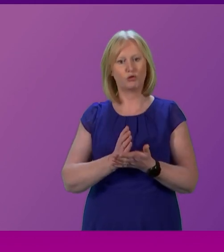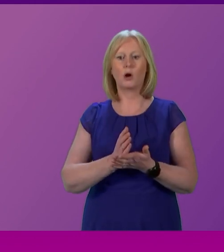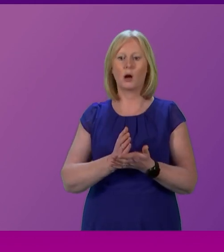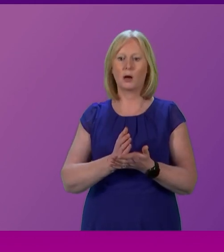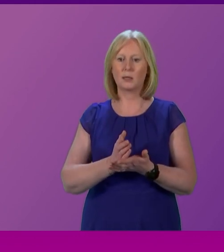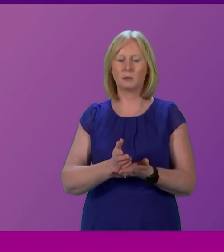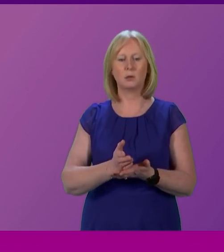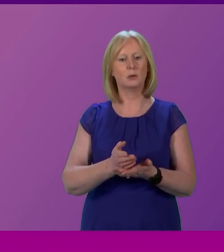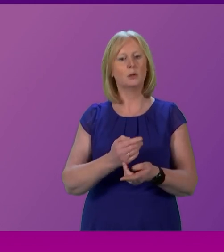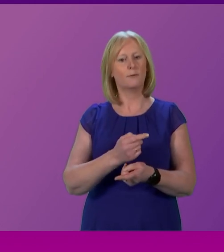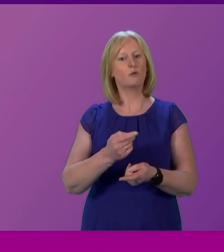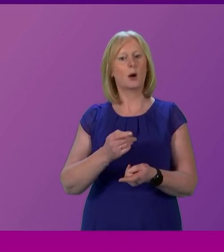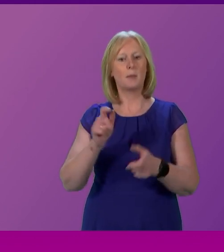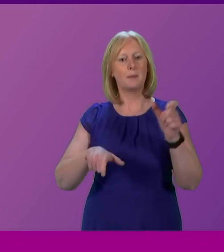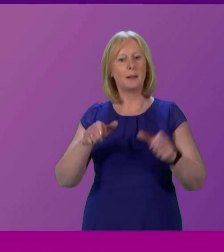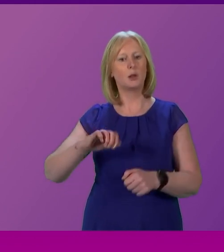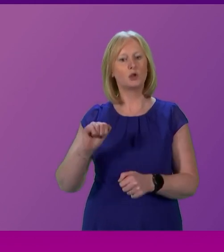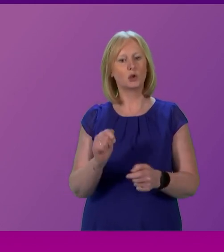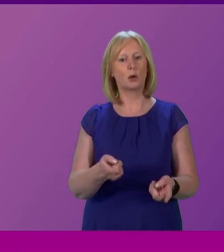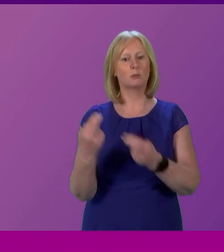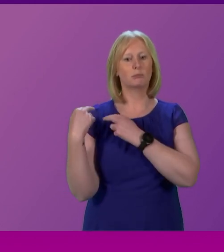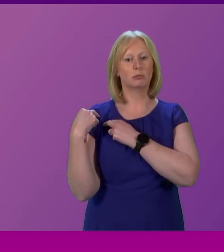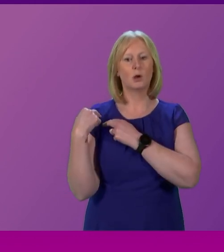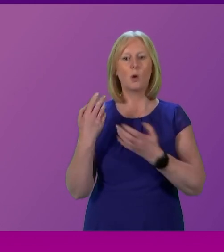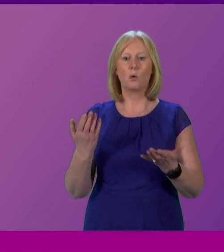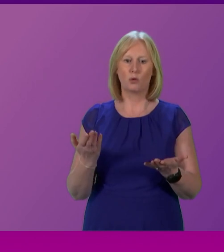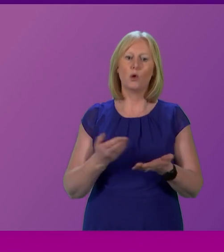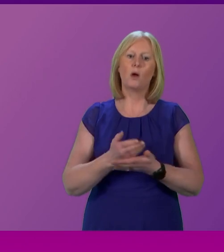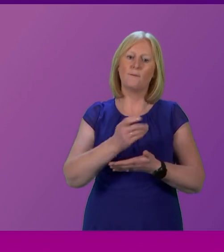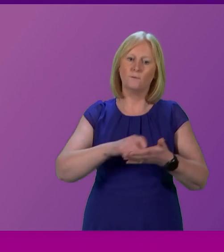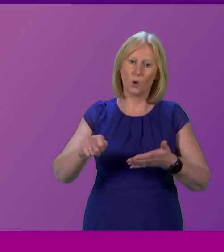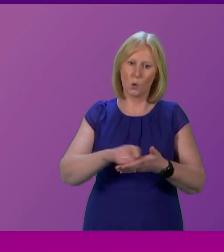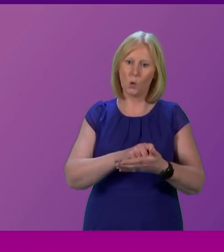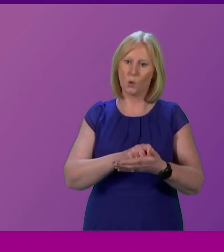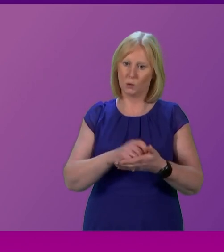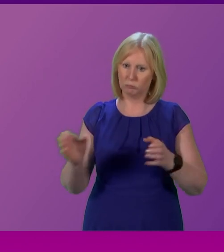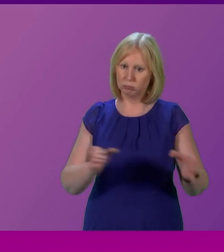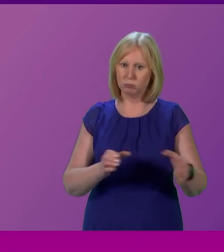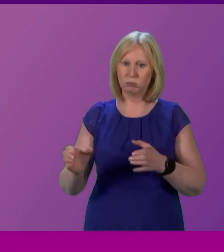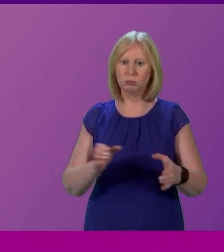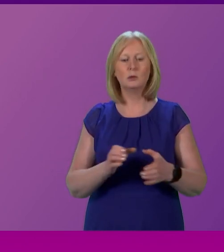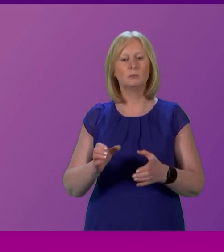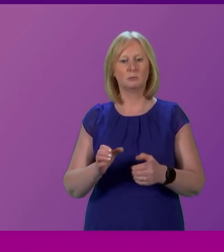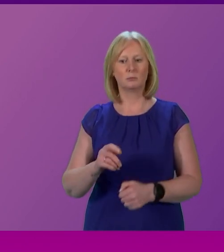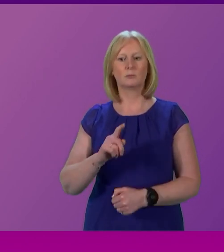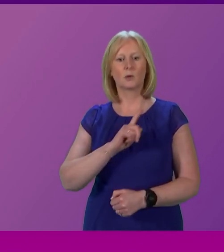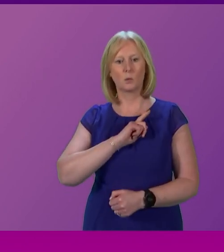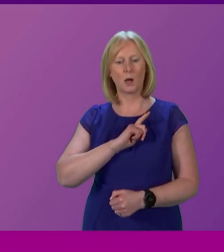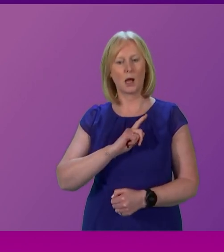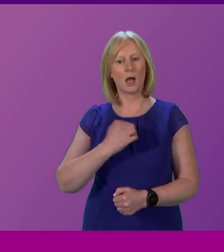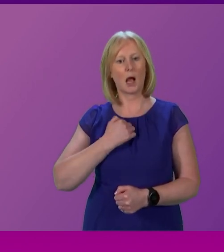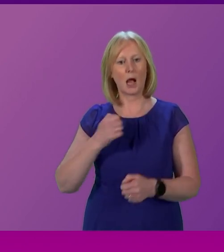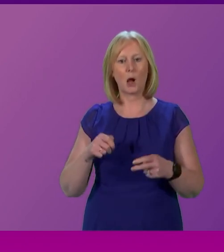the people of Scotland through their votes. Votes that had consequences, votes that, thanks to our system of